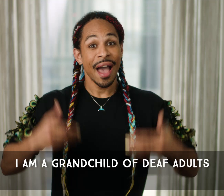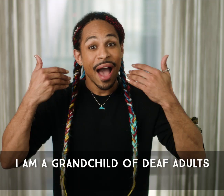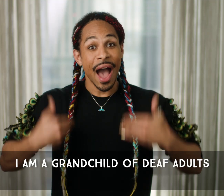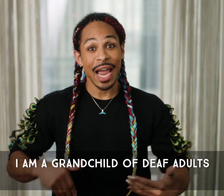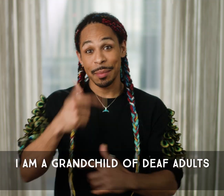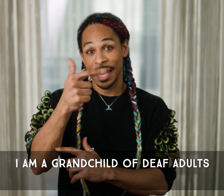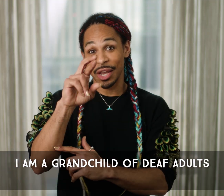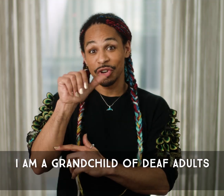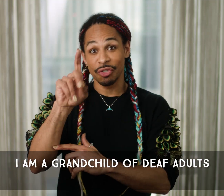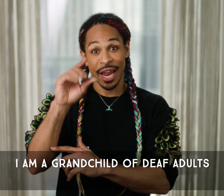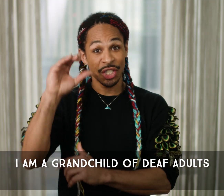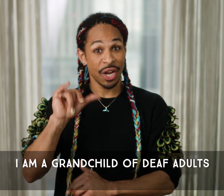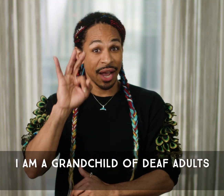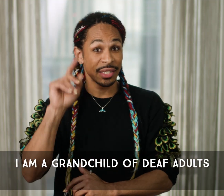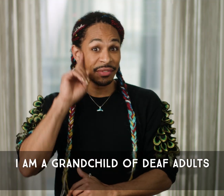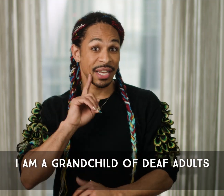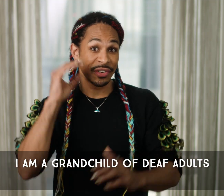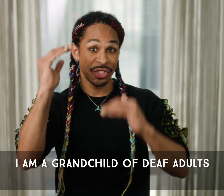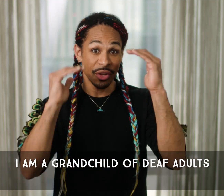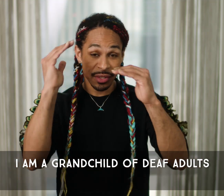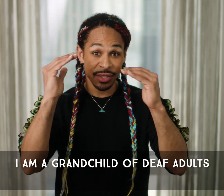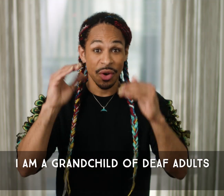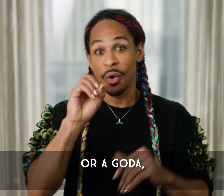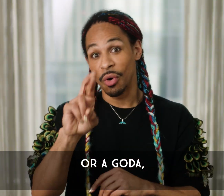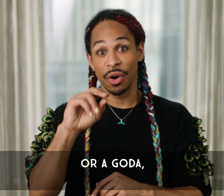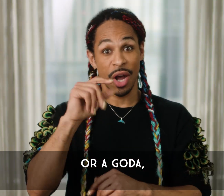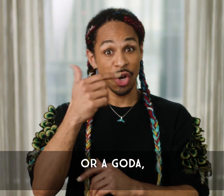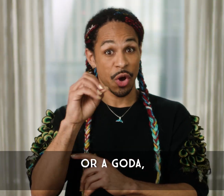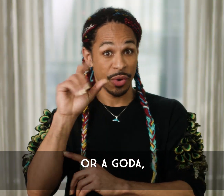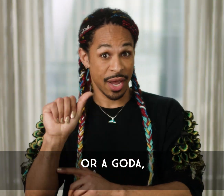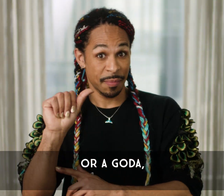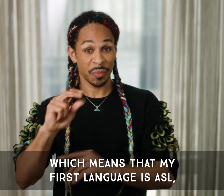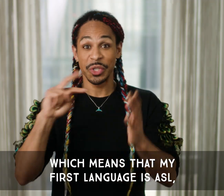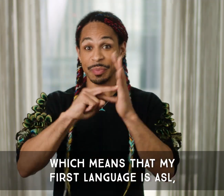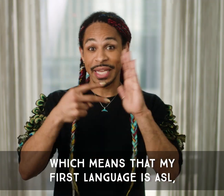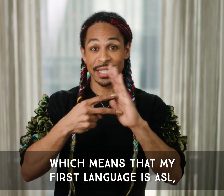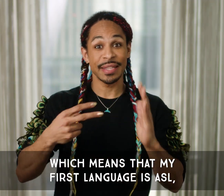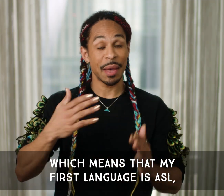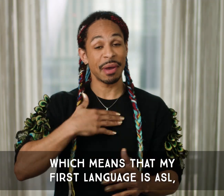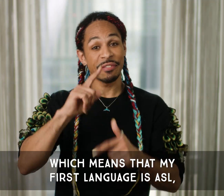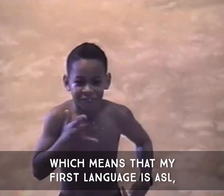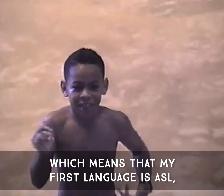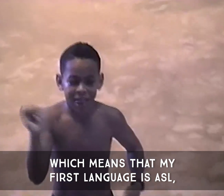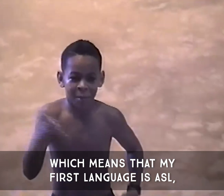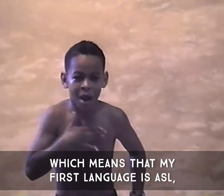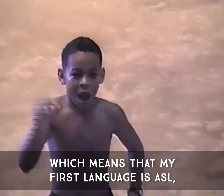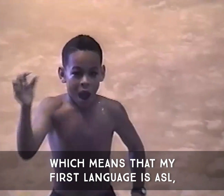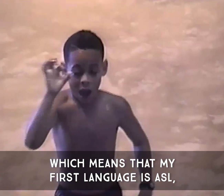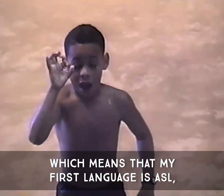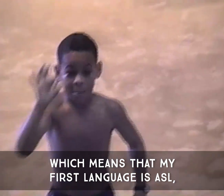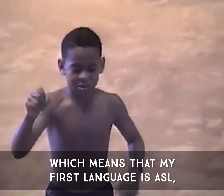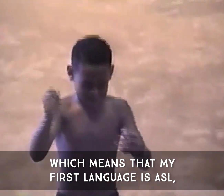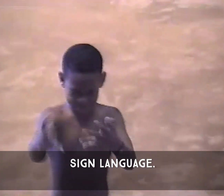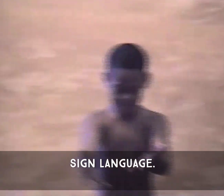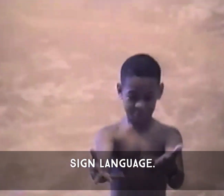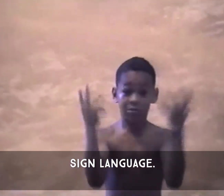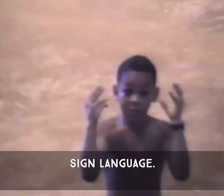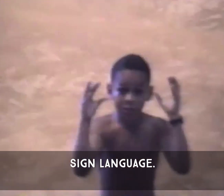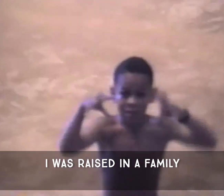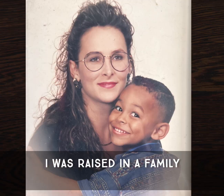I am a grandchild of deaf adults, or a GOTA, which means that my first language is ASL, sign language. I